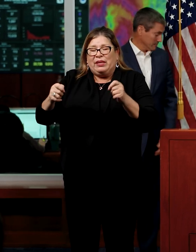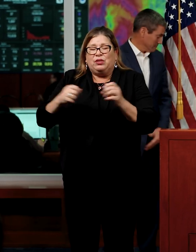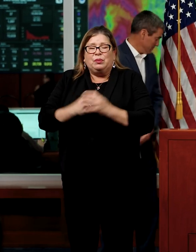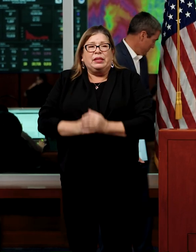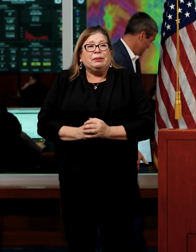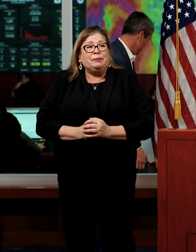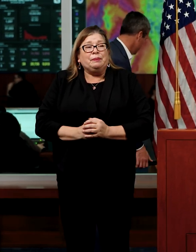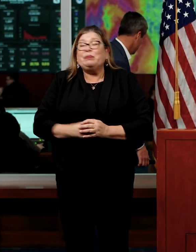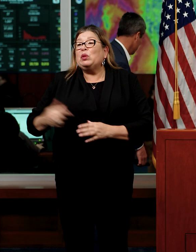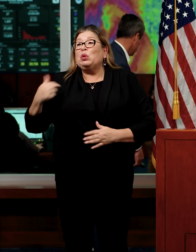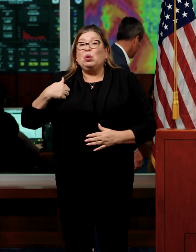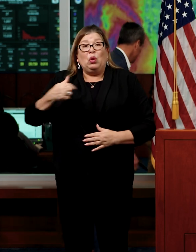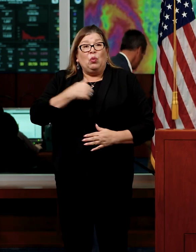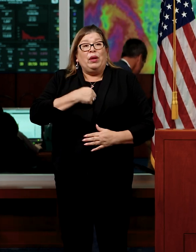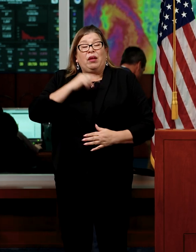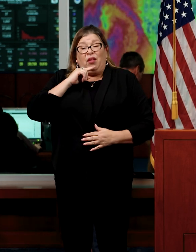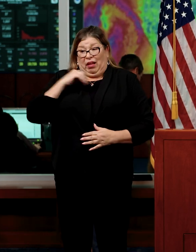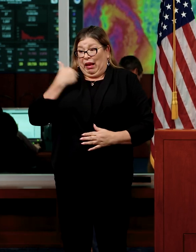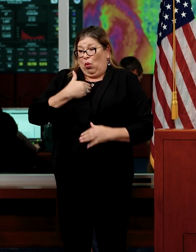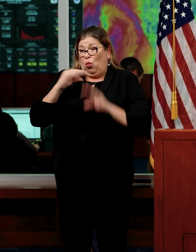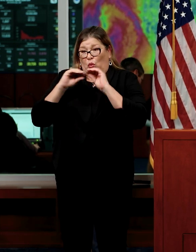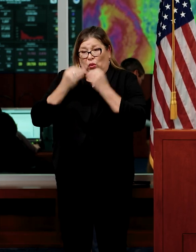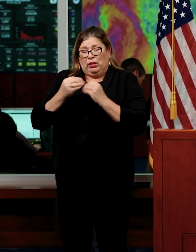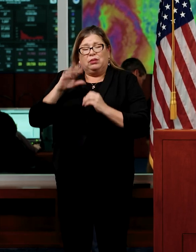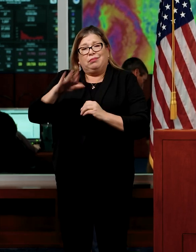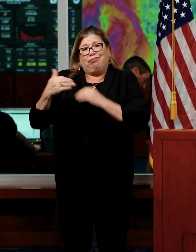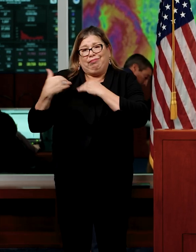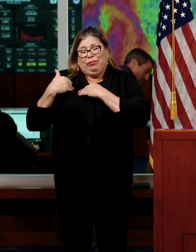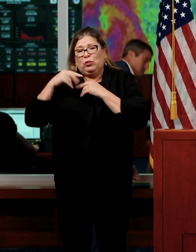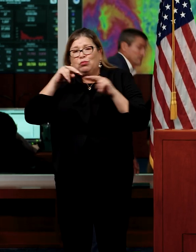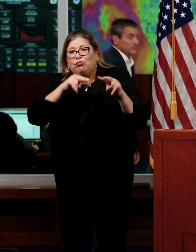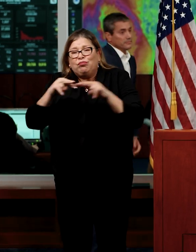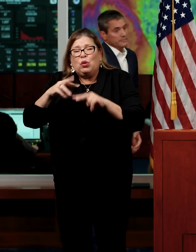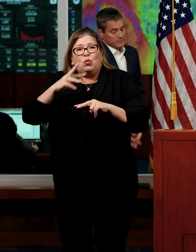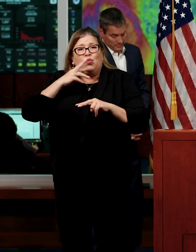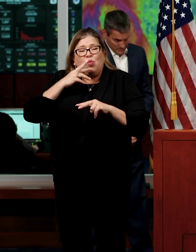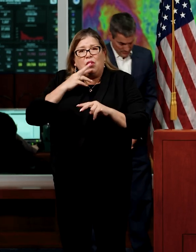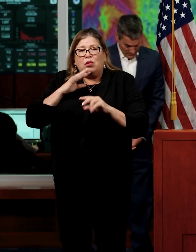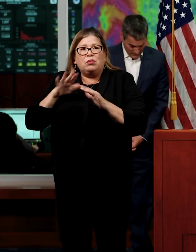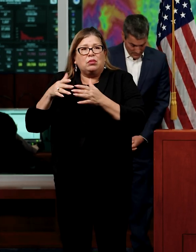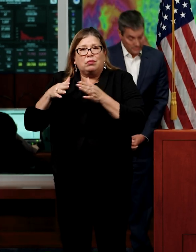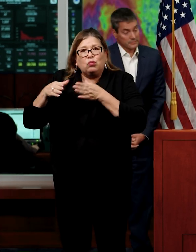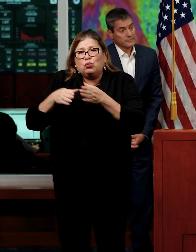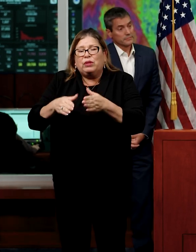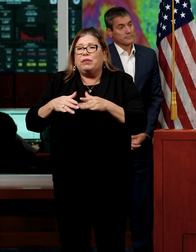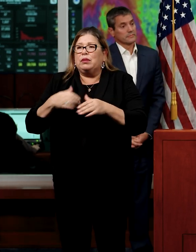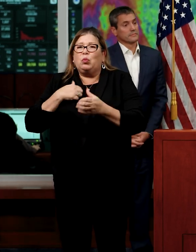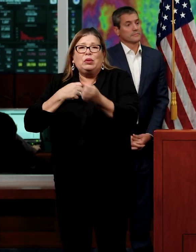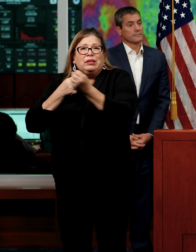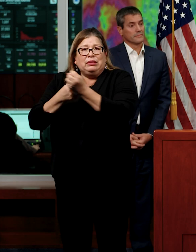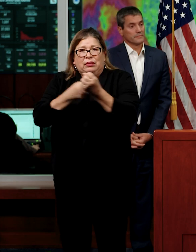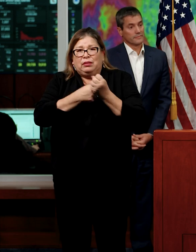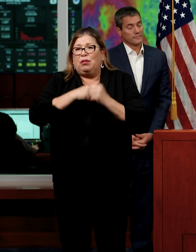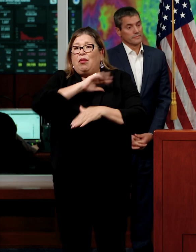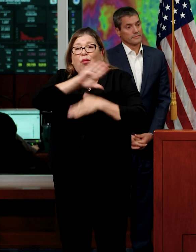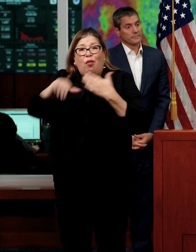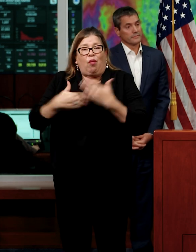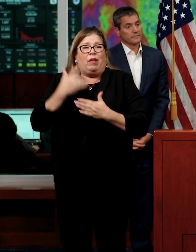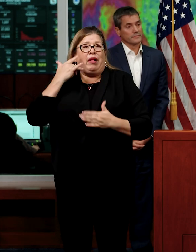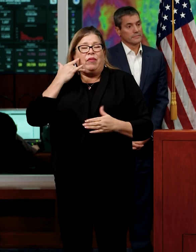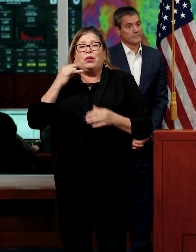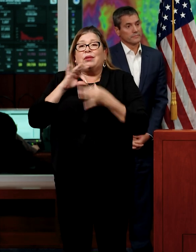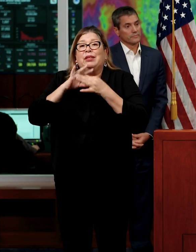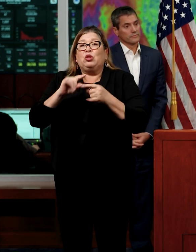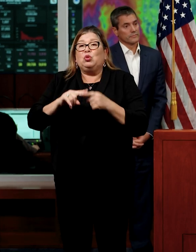We are the entity that monitors hydrology and supports all Californians in flood protection.